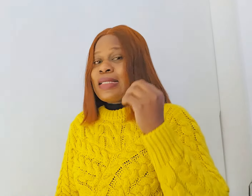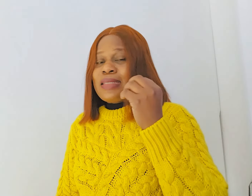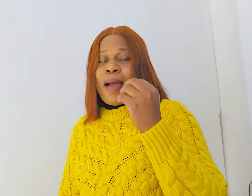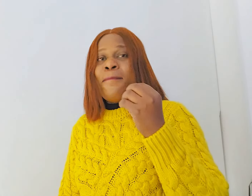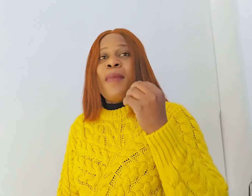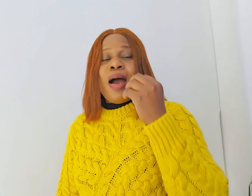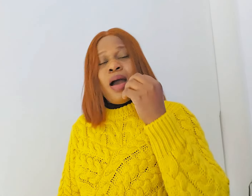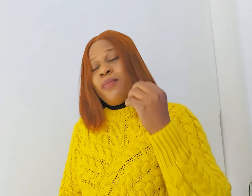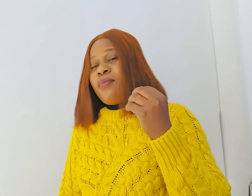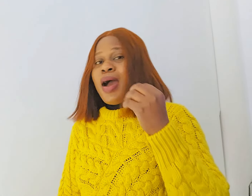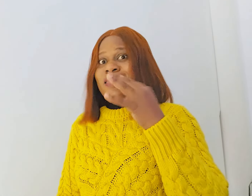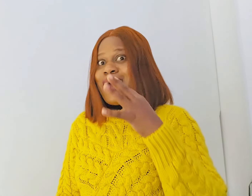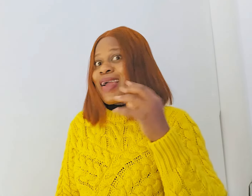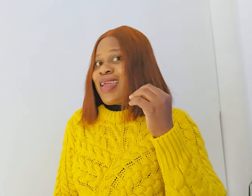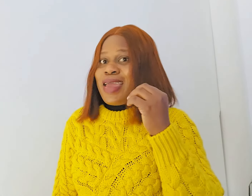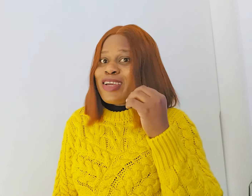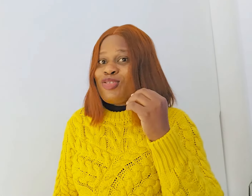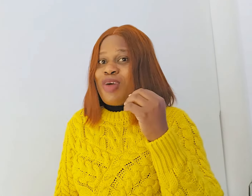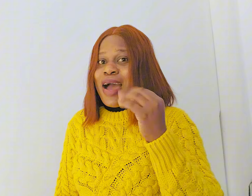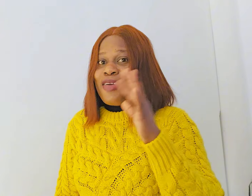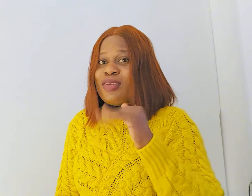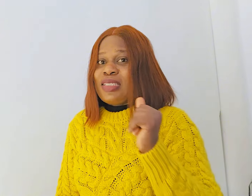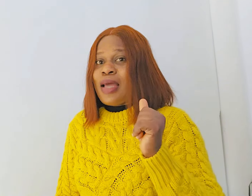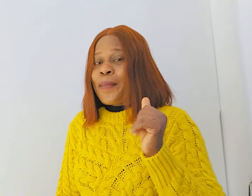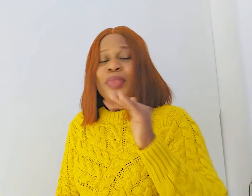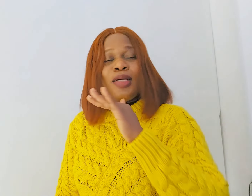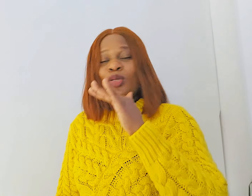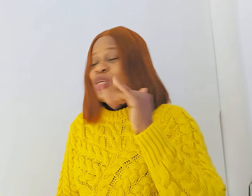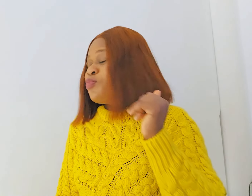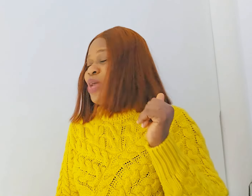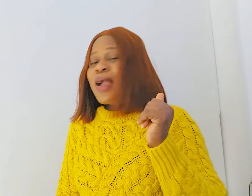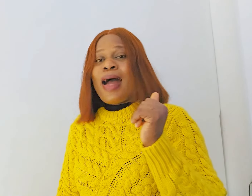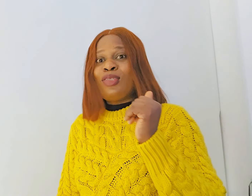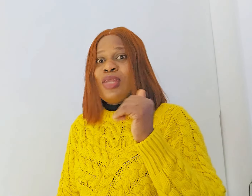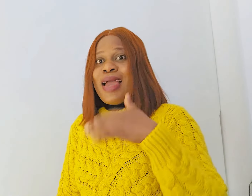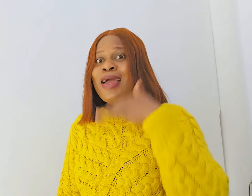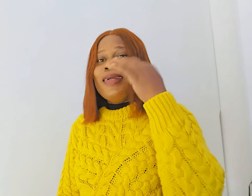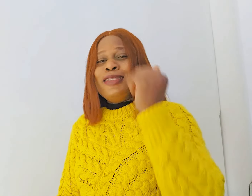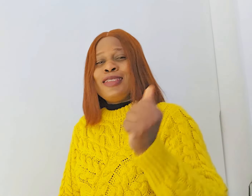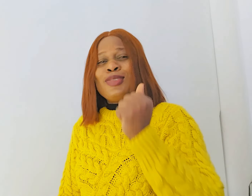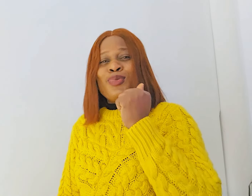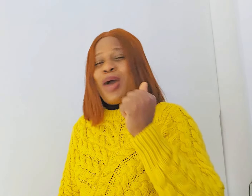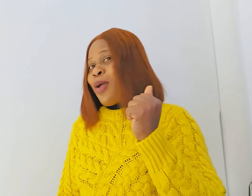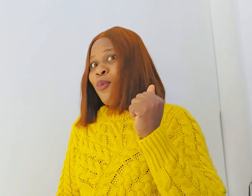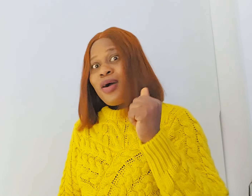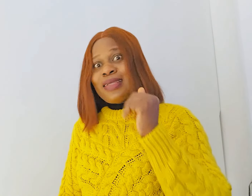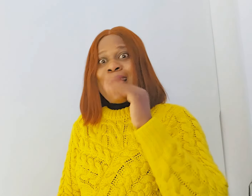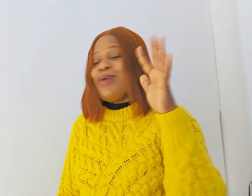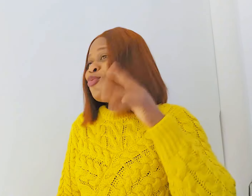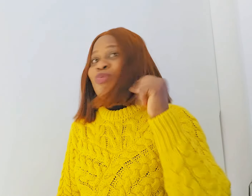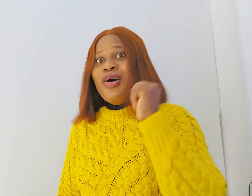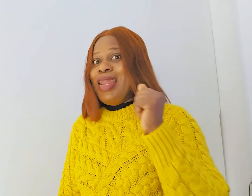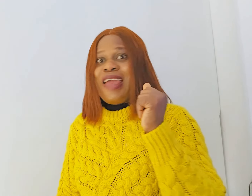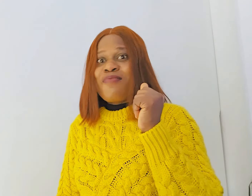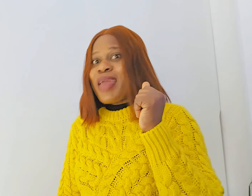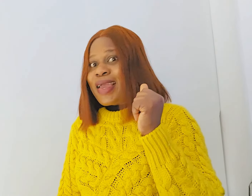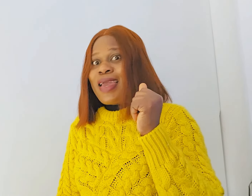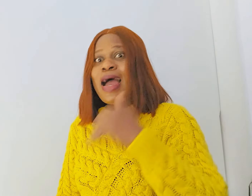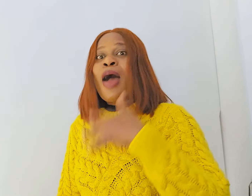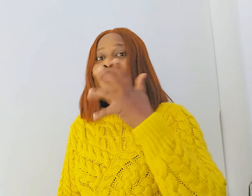that man that king you are you understand so you make her to like this is who i want you will not leave me again i will